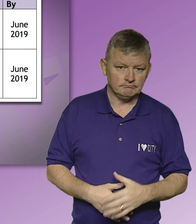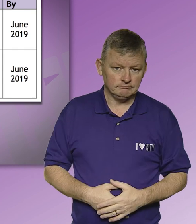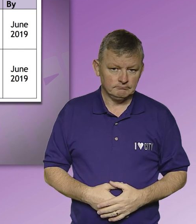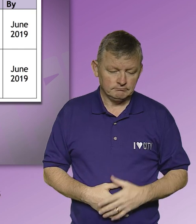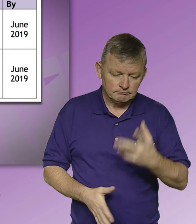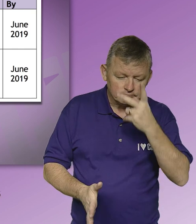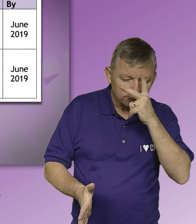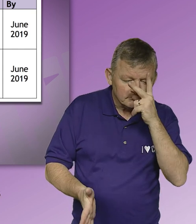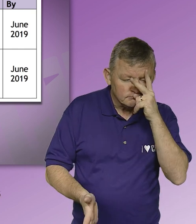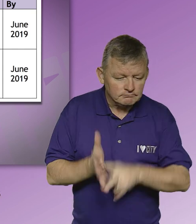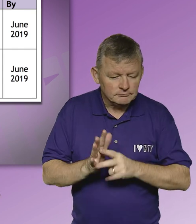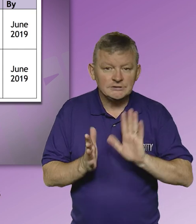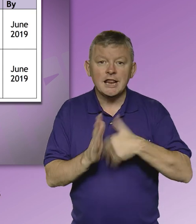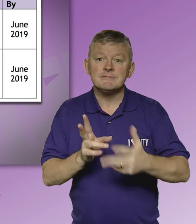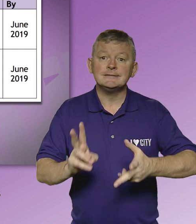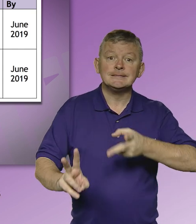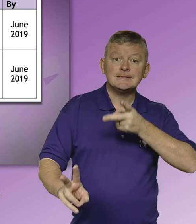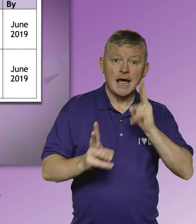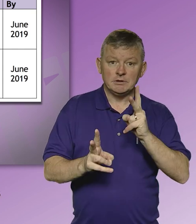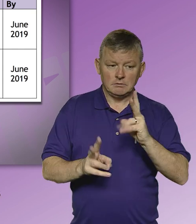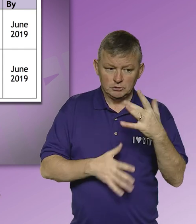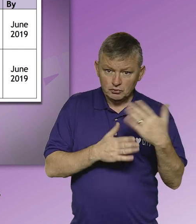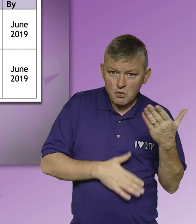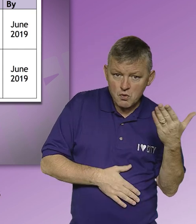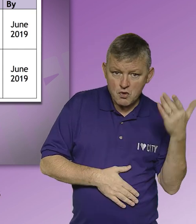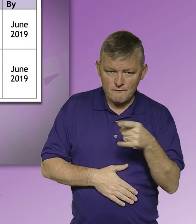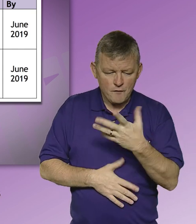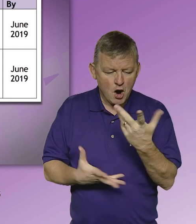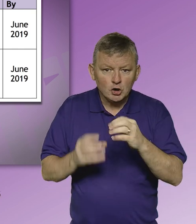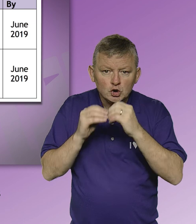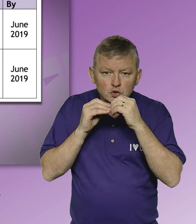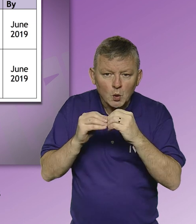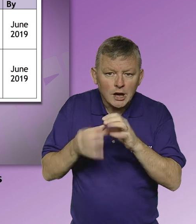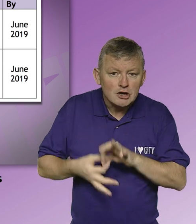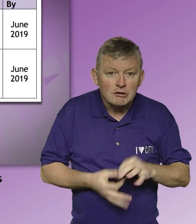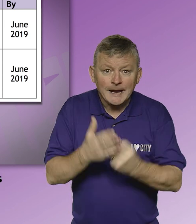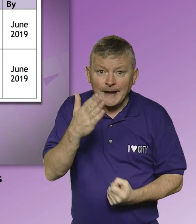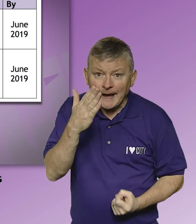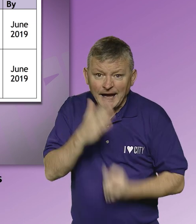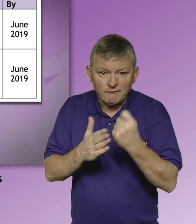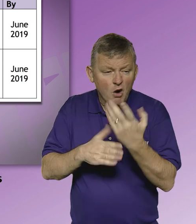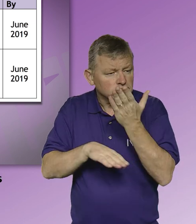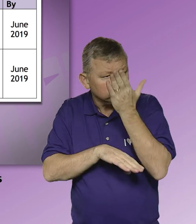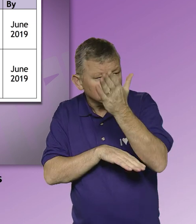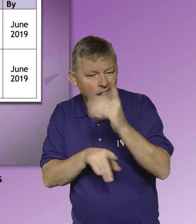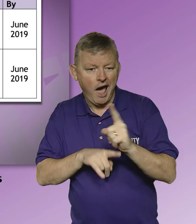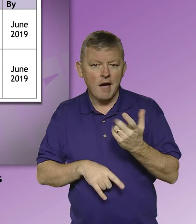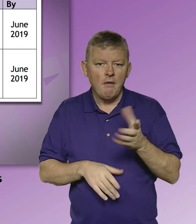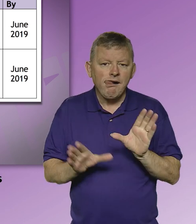Arrange for SLIs to be in attendance if required at student association events and functions such as class rep meetings